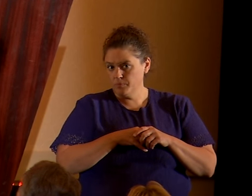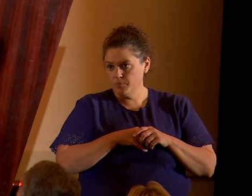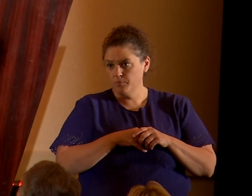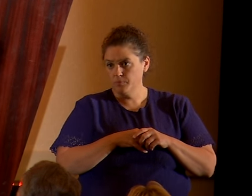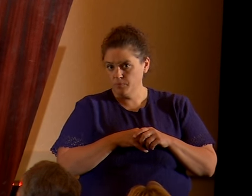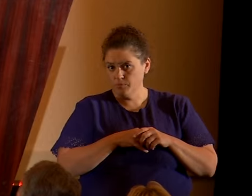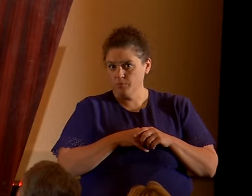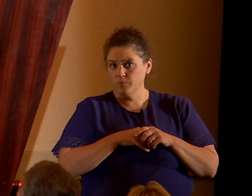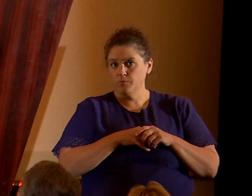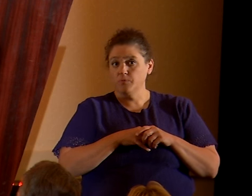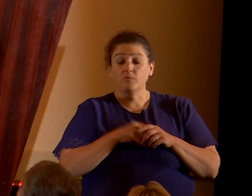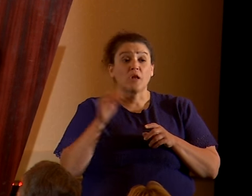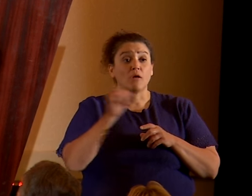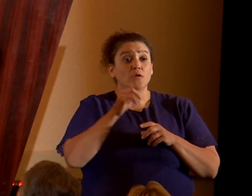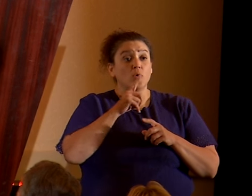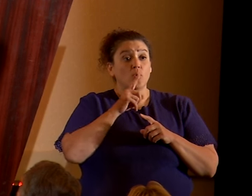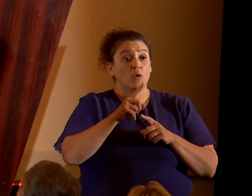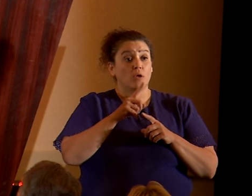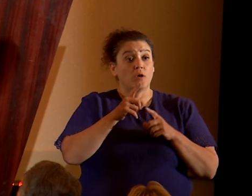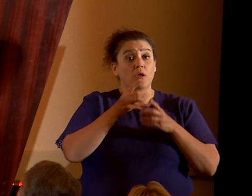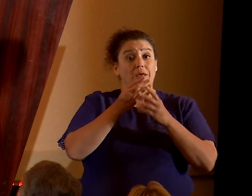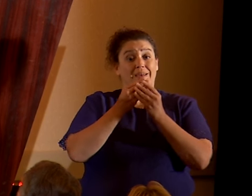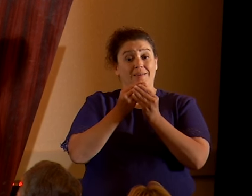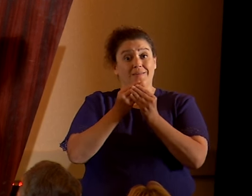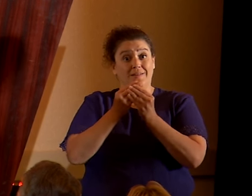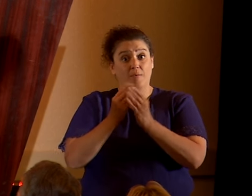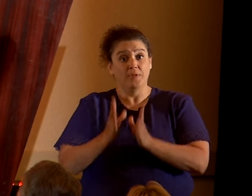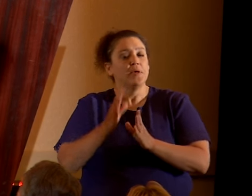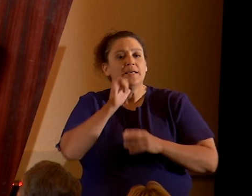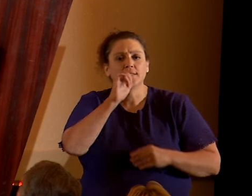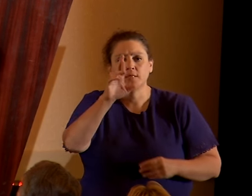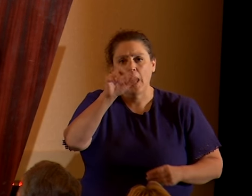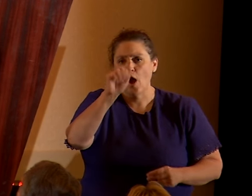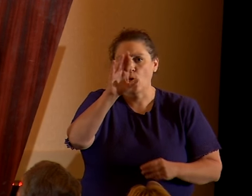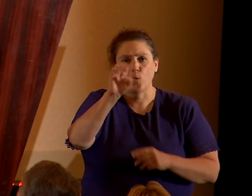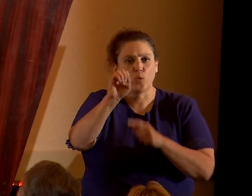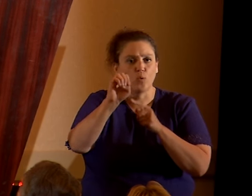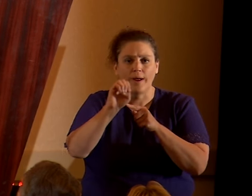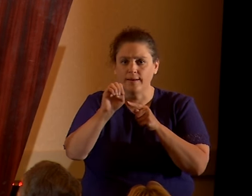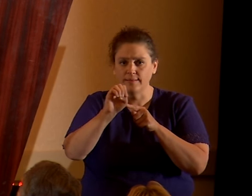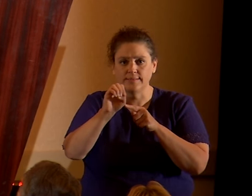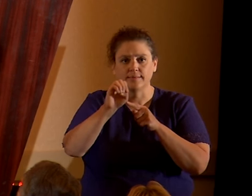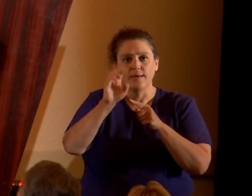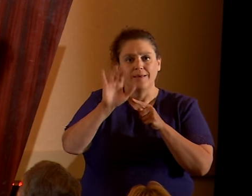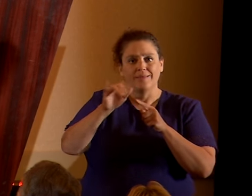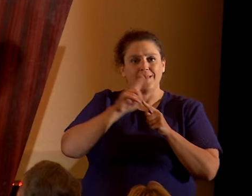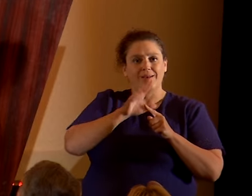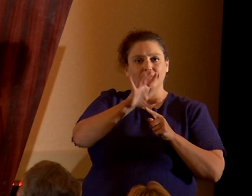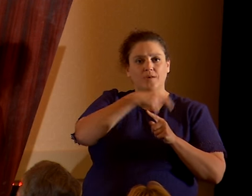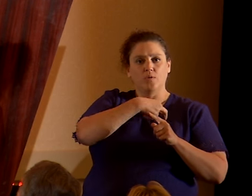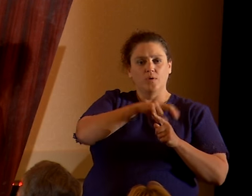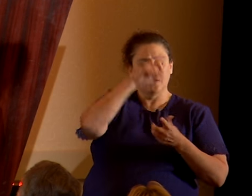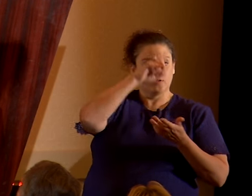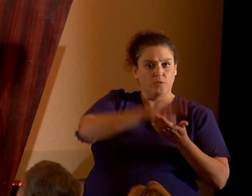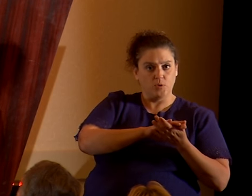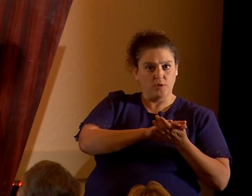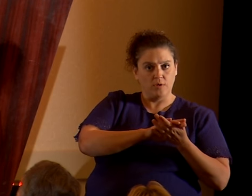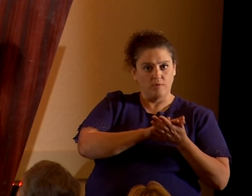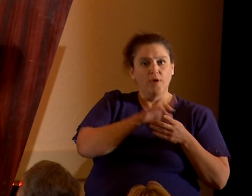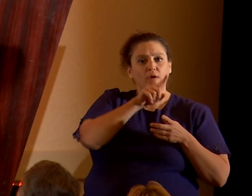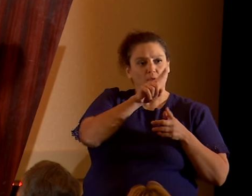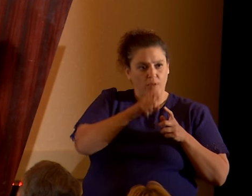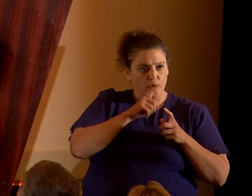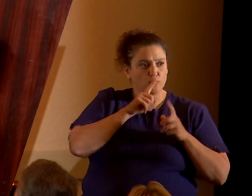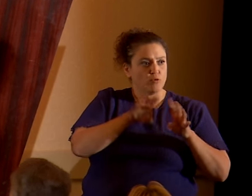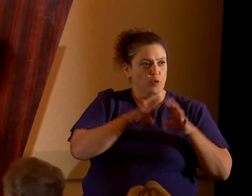Islamism are not a race. It's an ideology, and all ideologies should not be immune from criticism or